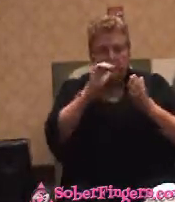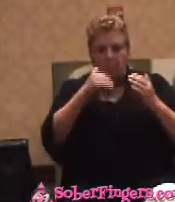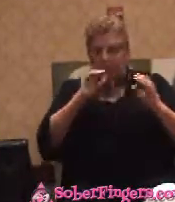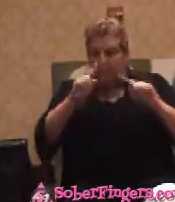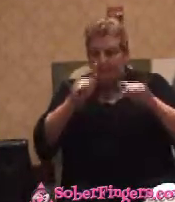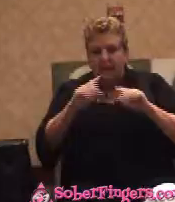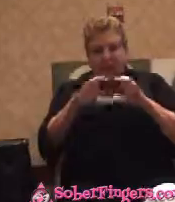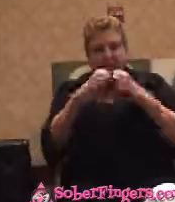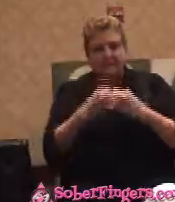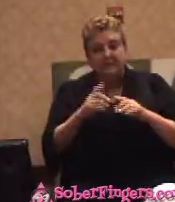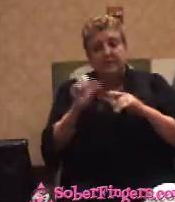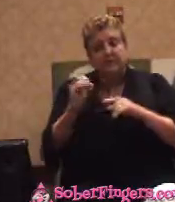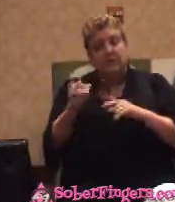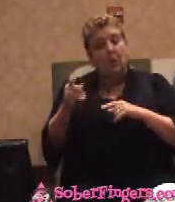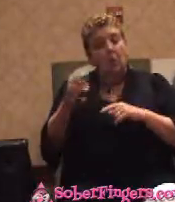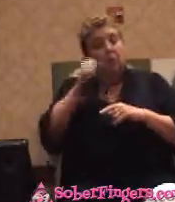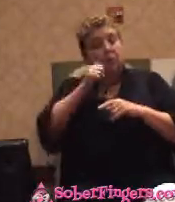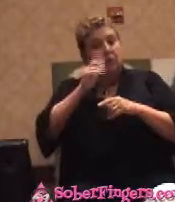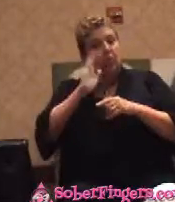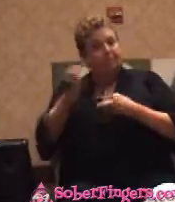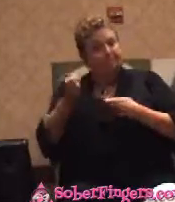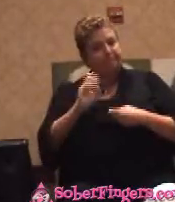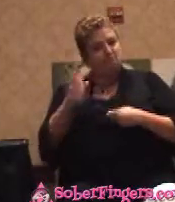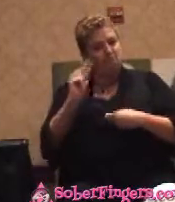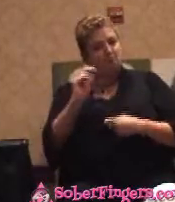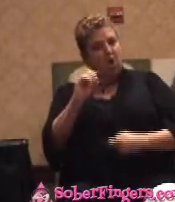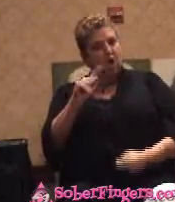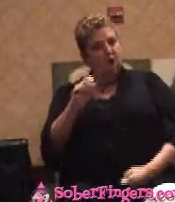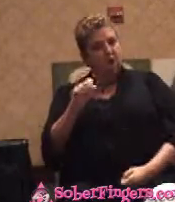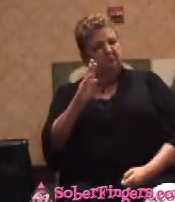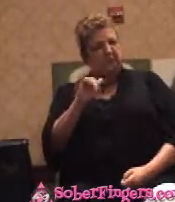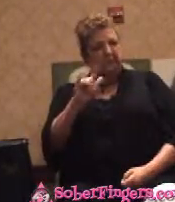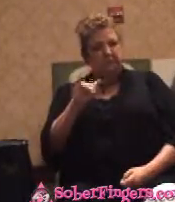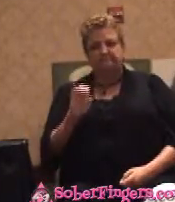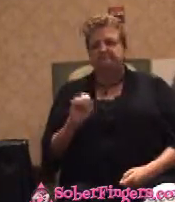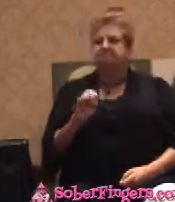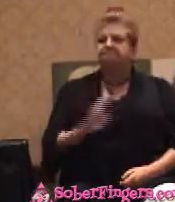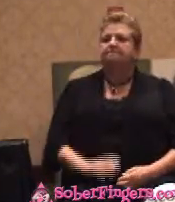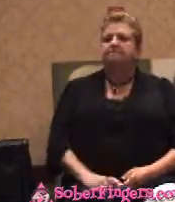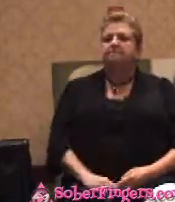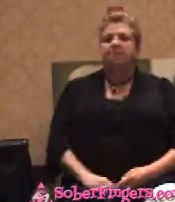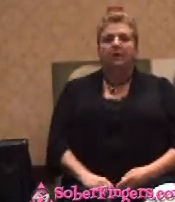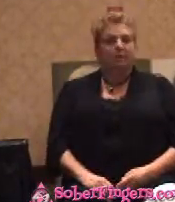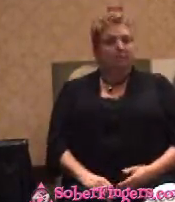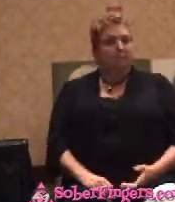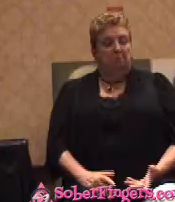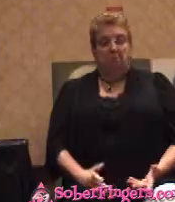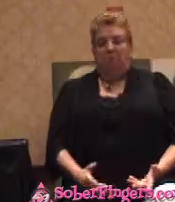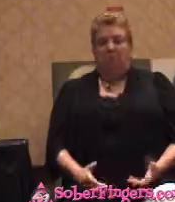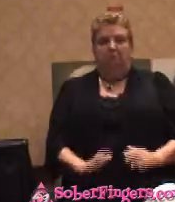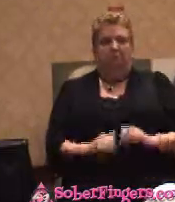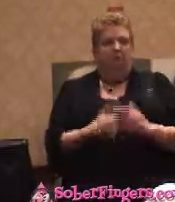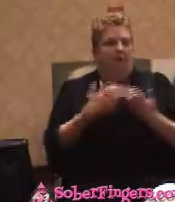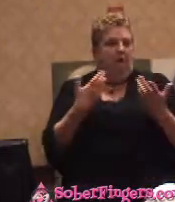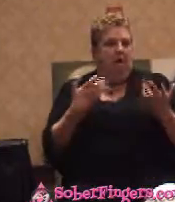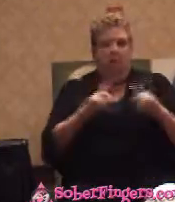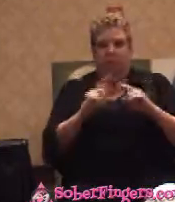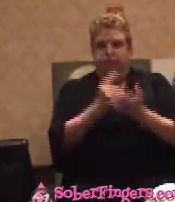good notes. And so I, I unexpectedly I graduated from college. And I